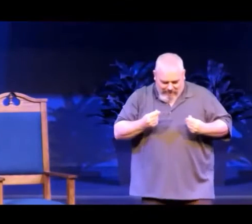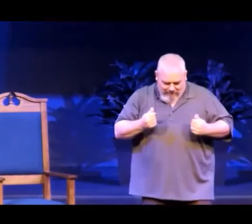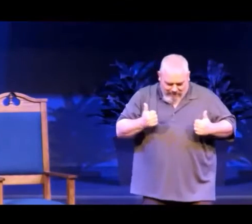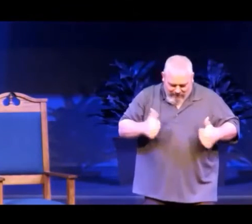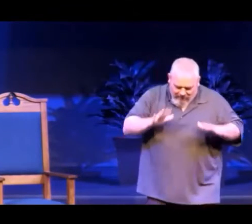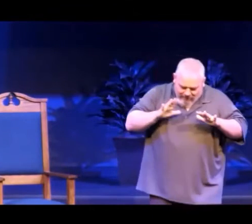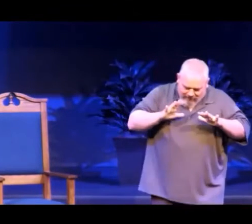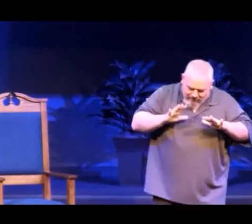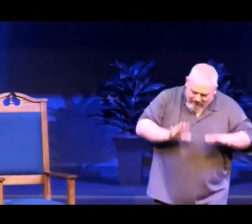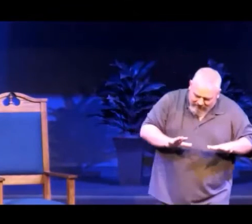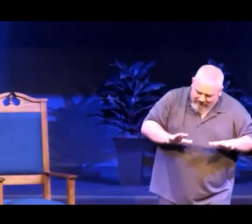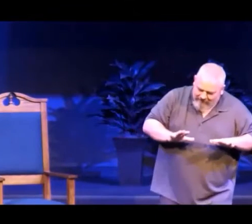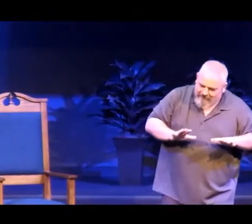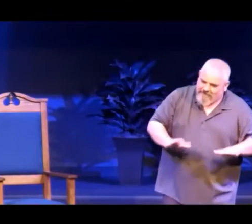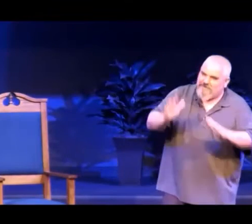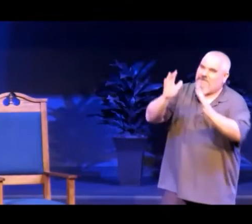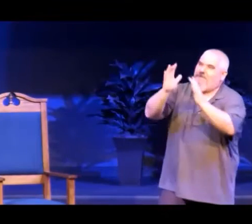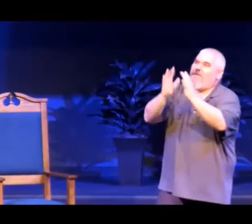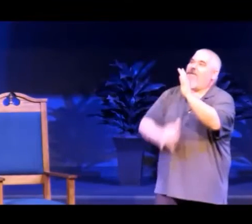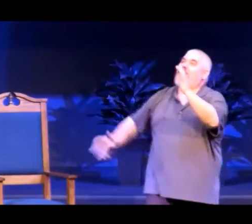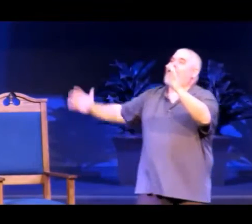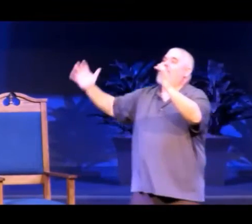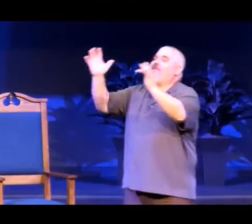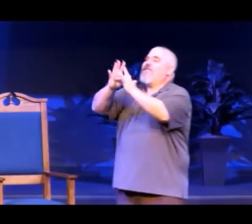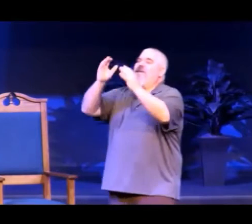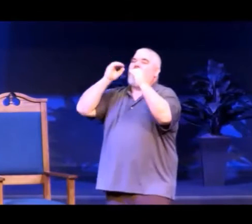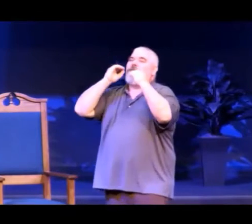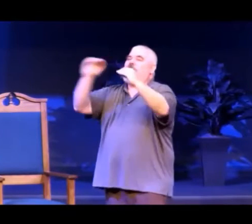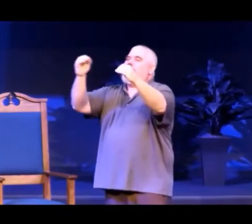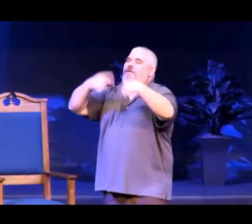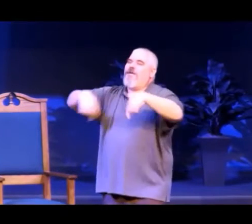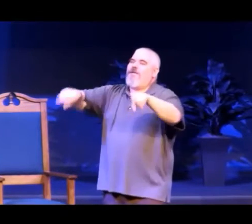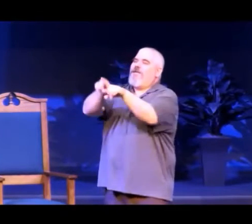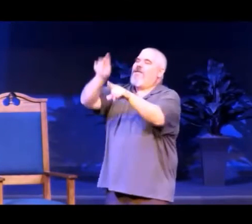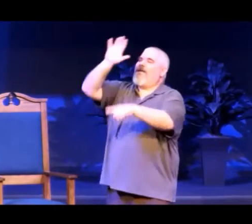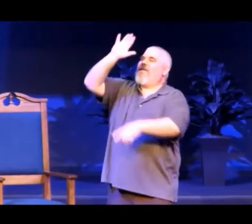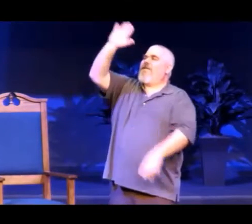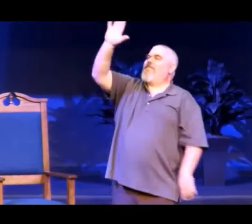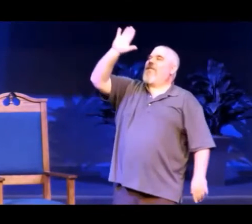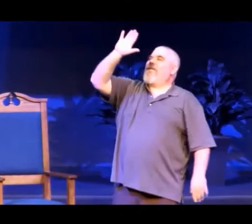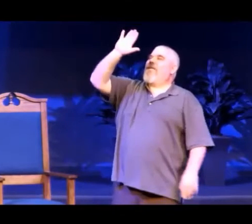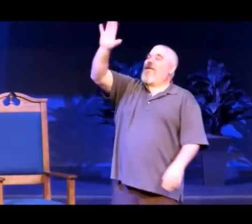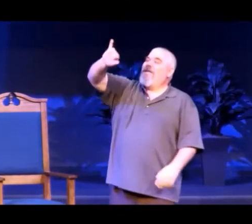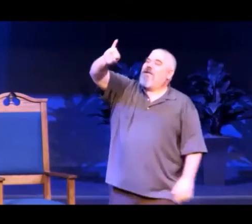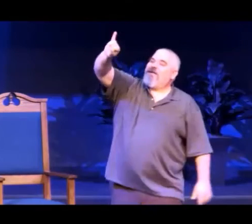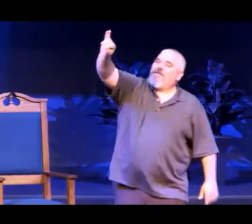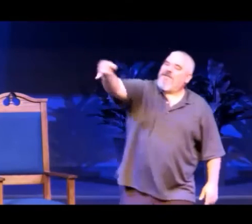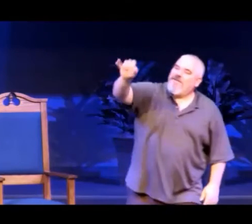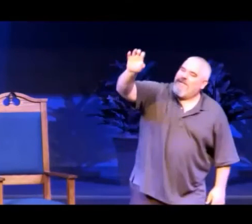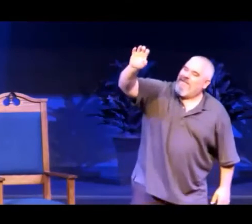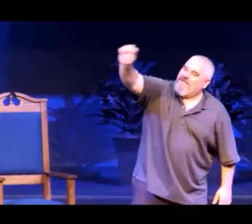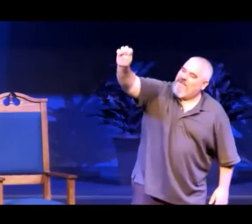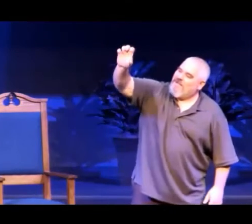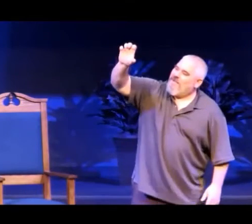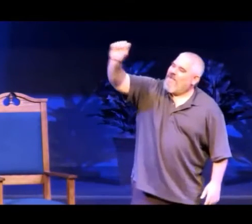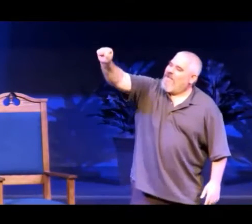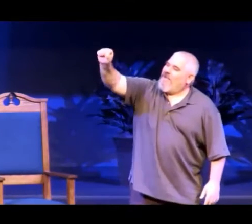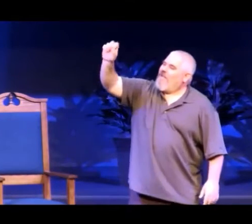Jesus, no other name like Jesus, the name